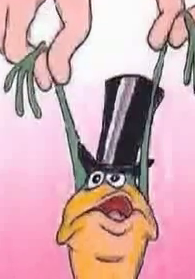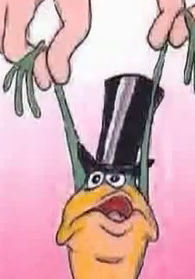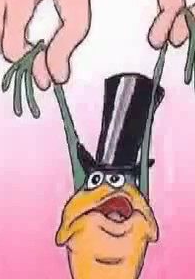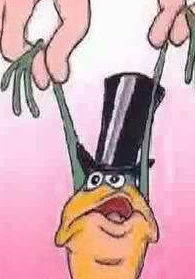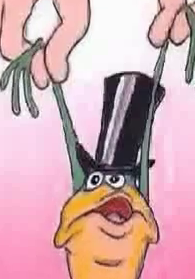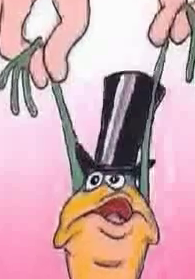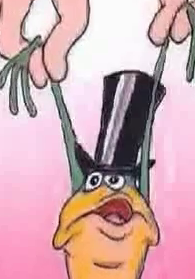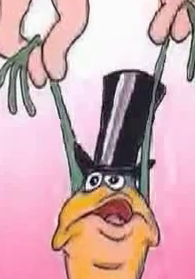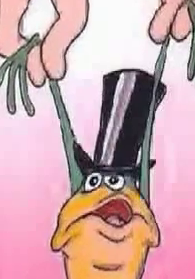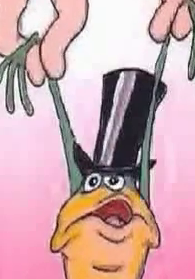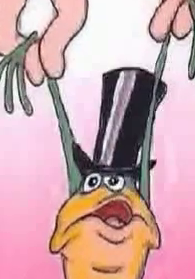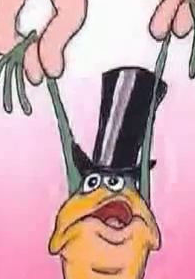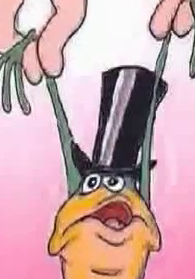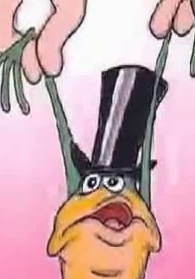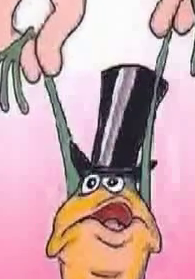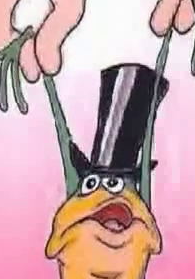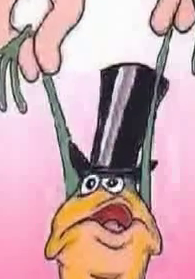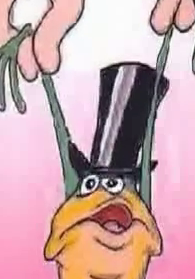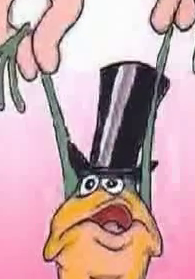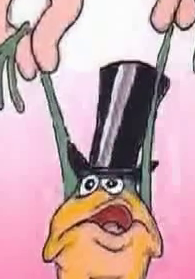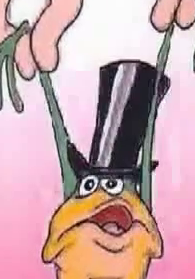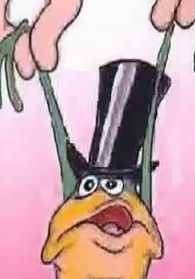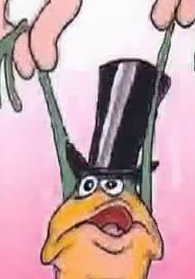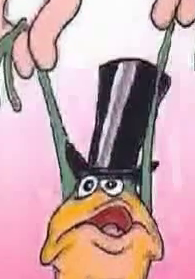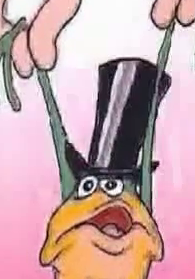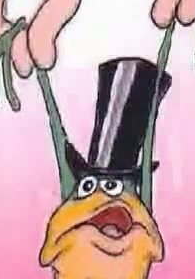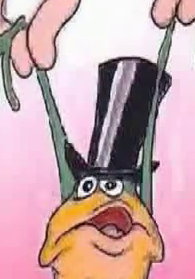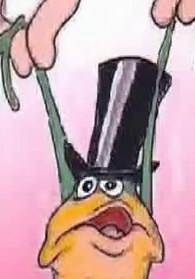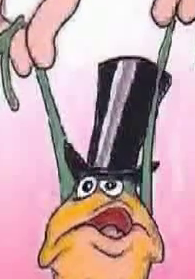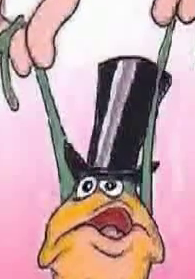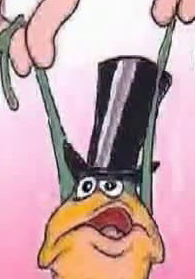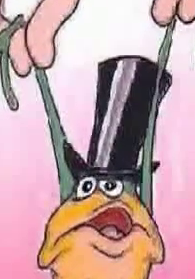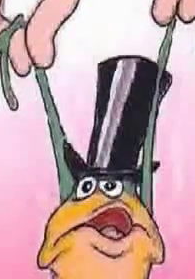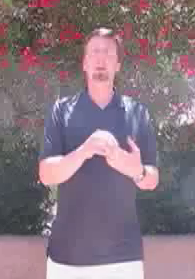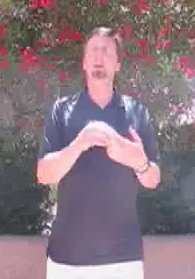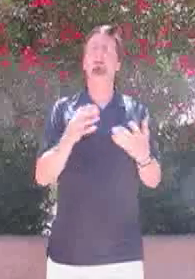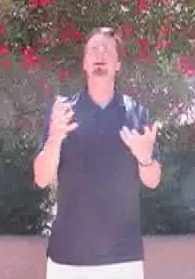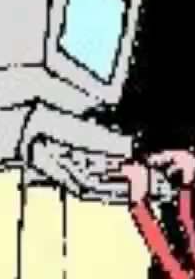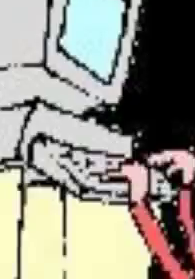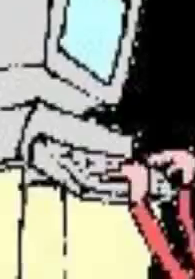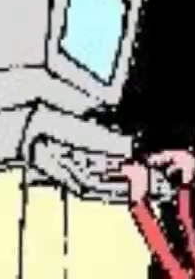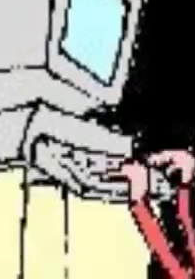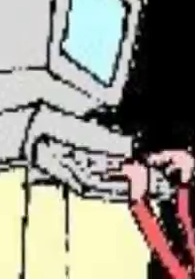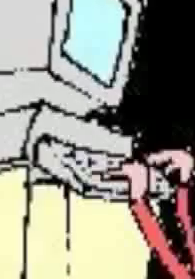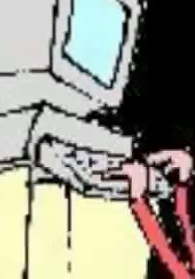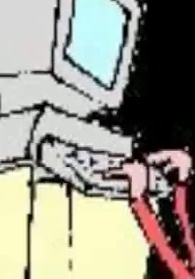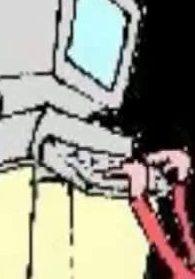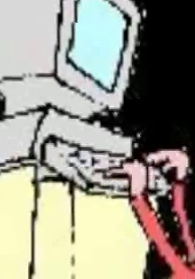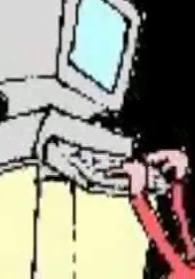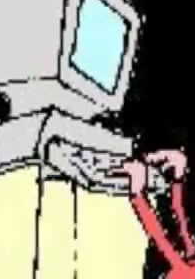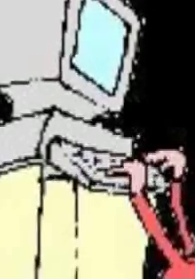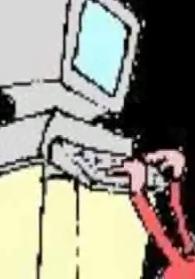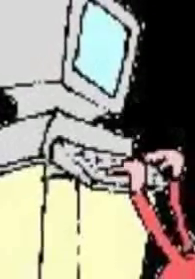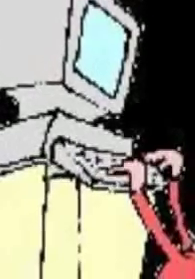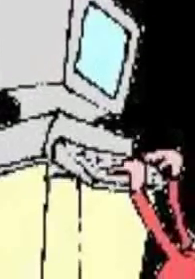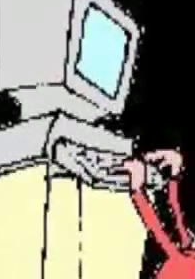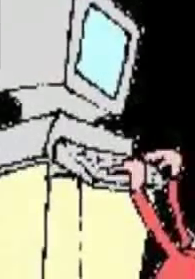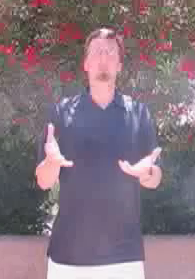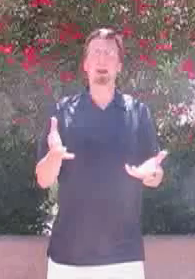maintain and replace tissues as they get worn out, damaged, or used up. They provide the workstation where other proteins are made that